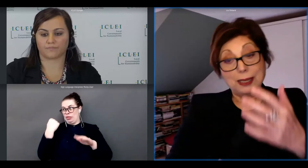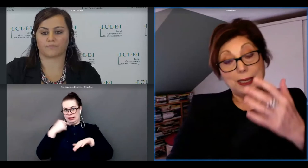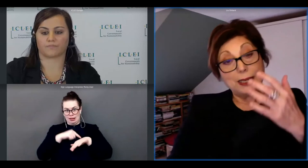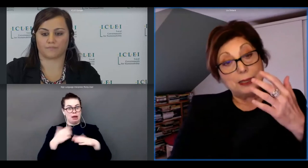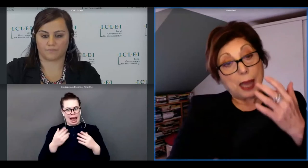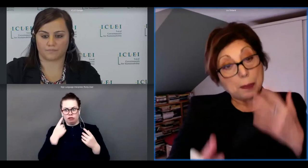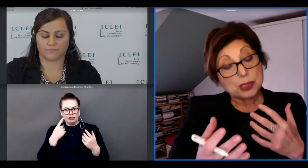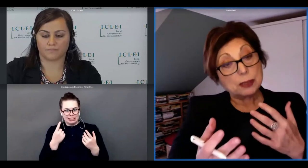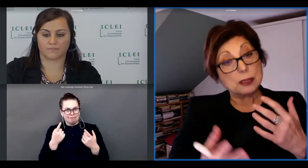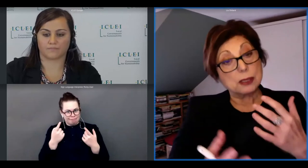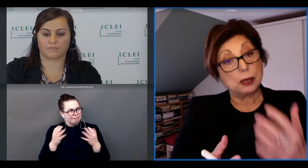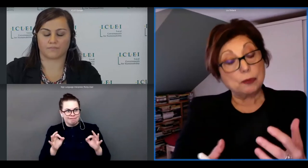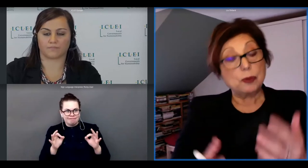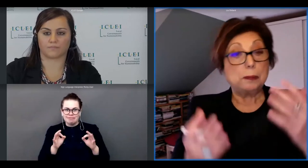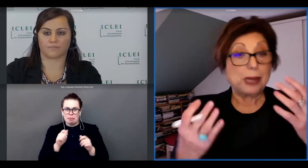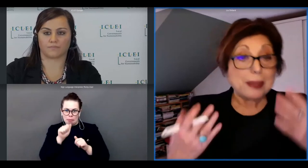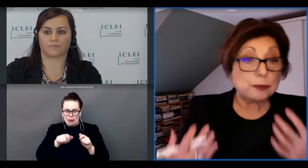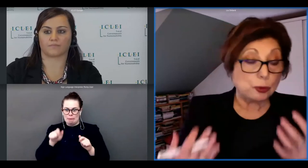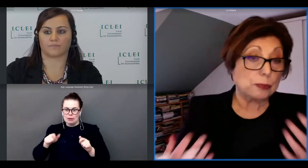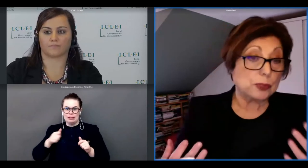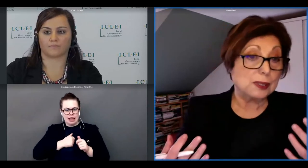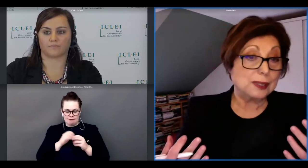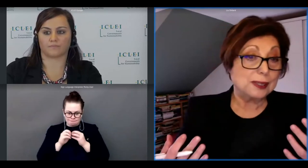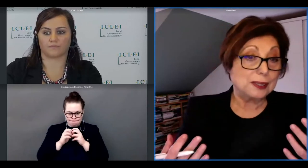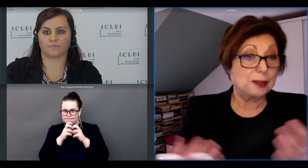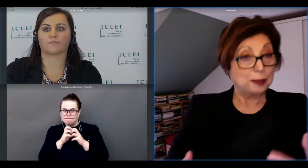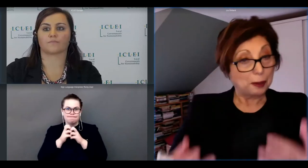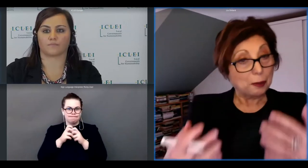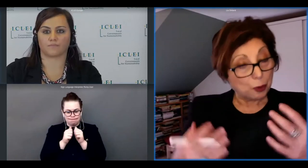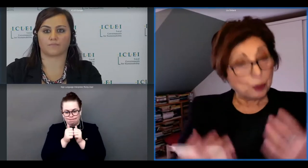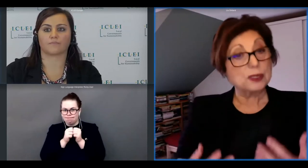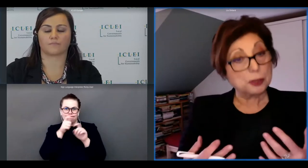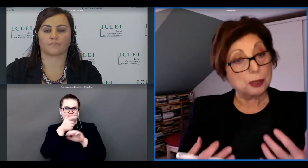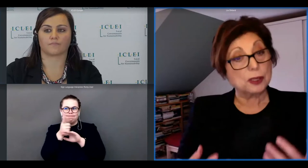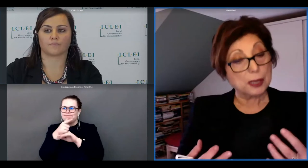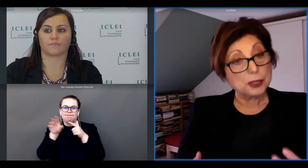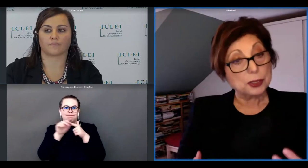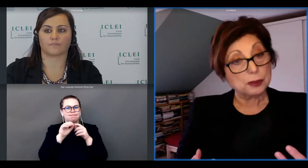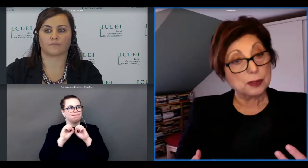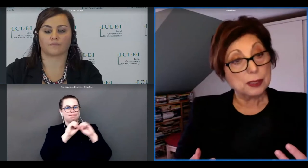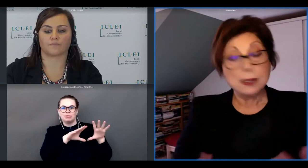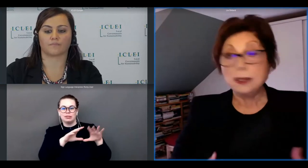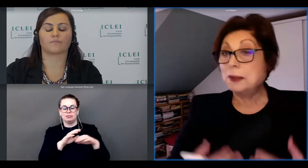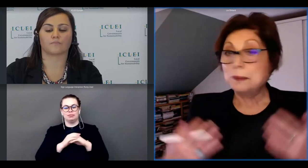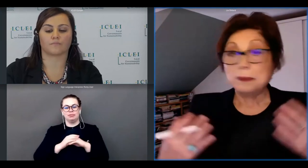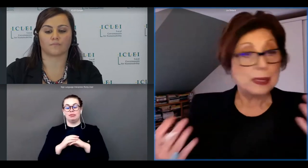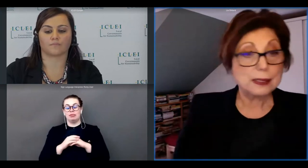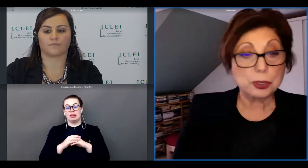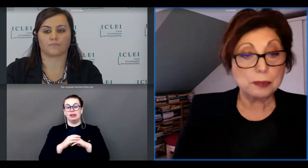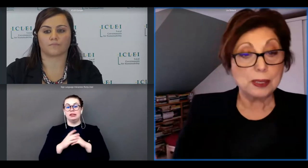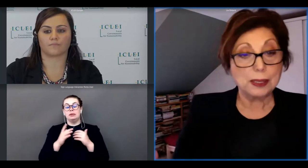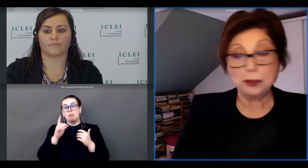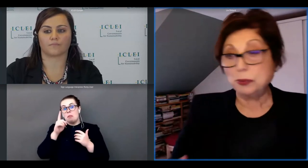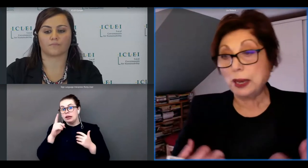in the absence of platforms for this co-creation let's